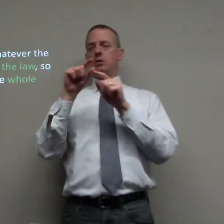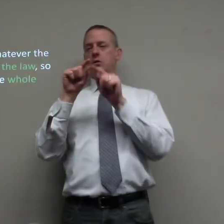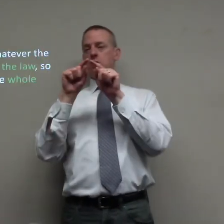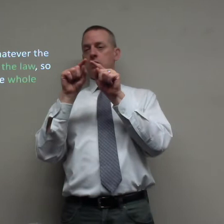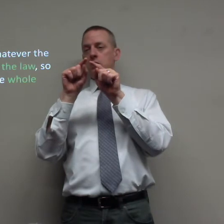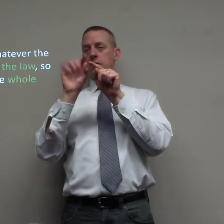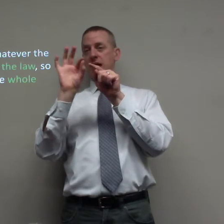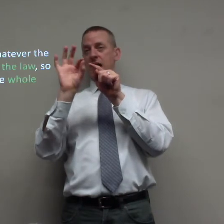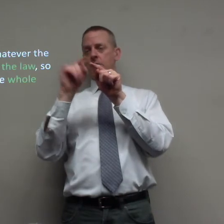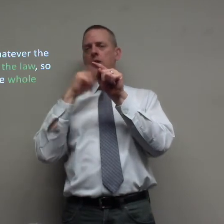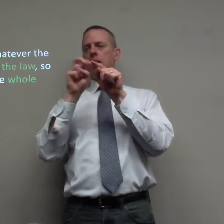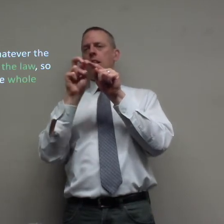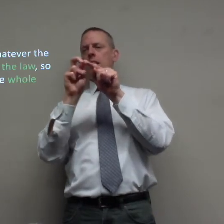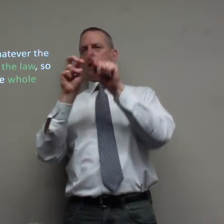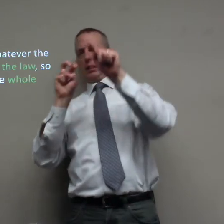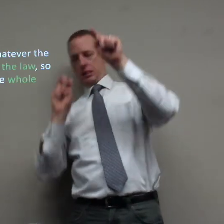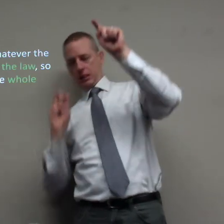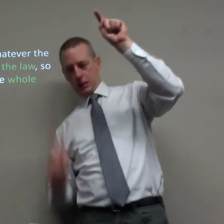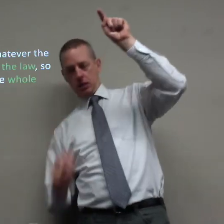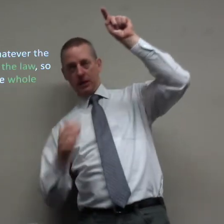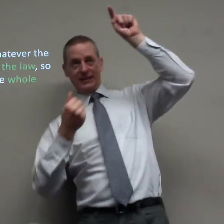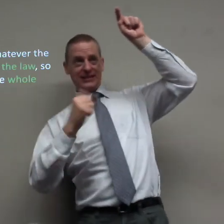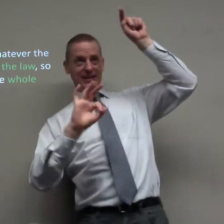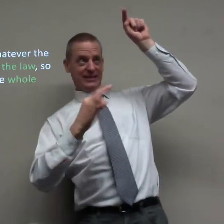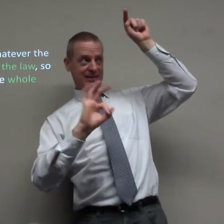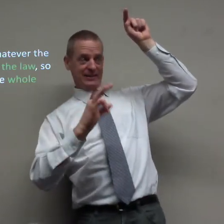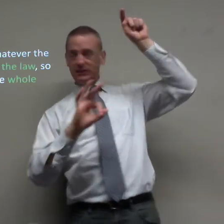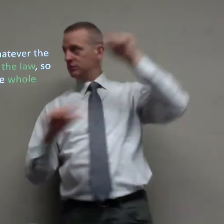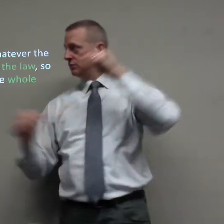chapter 3 I'm jumping down to 19